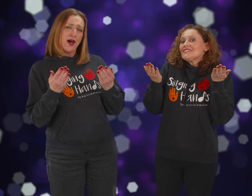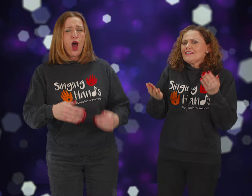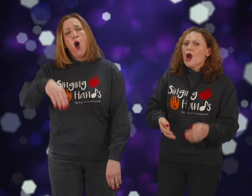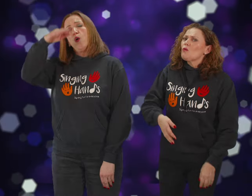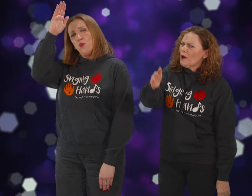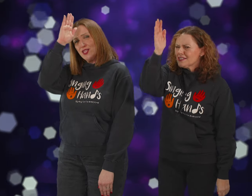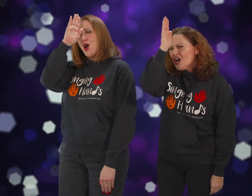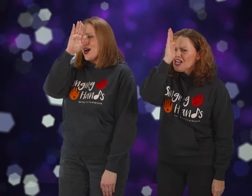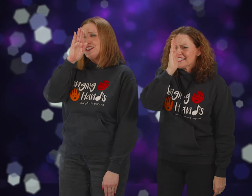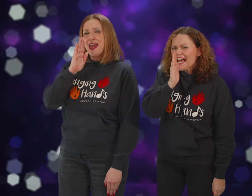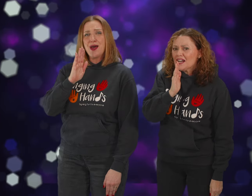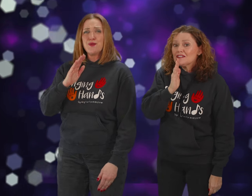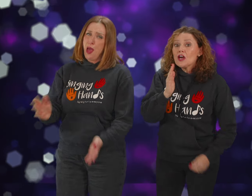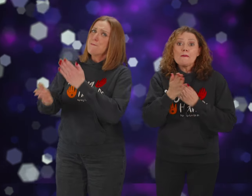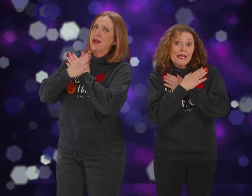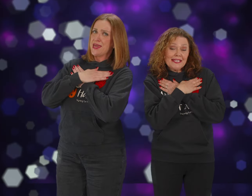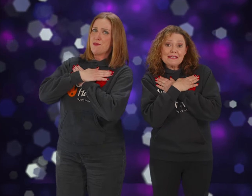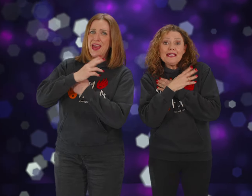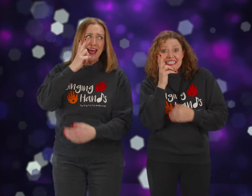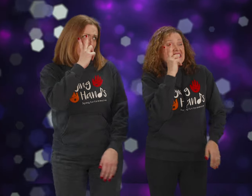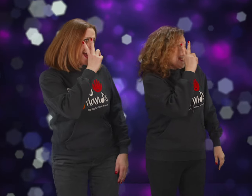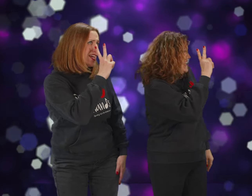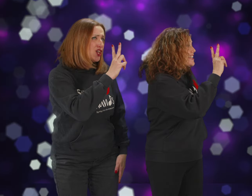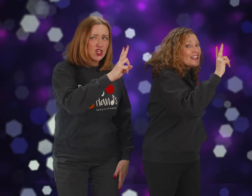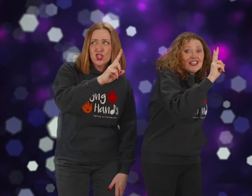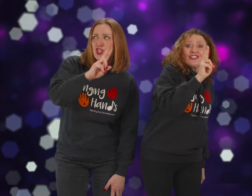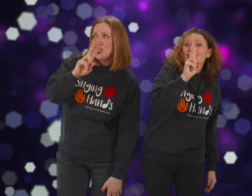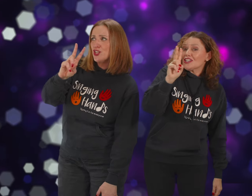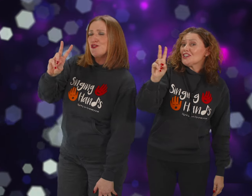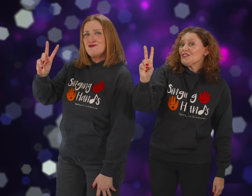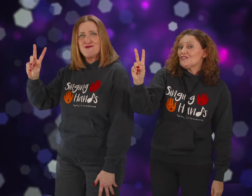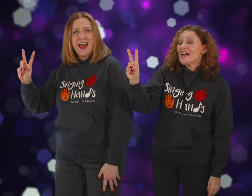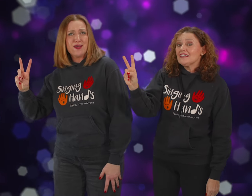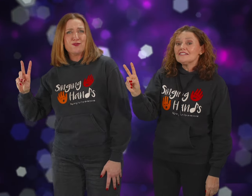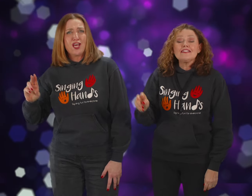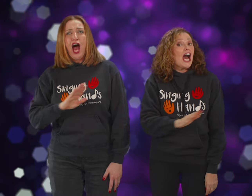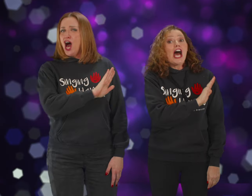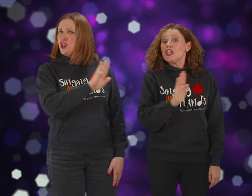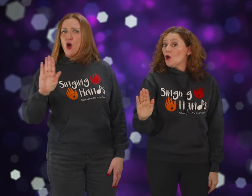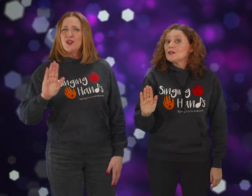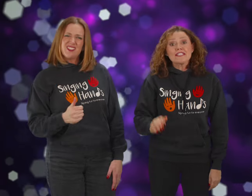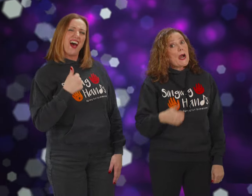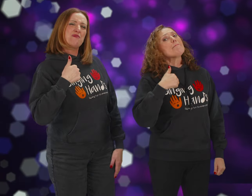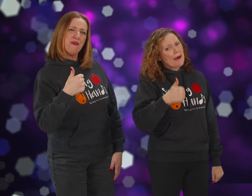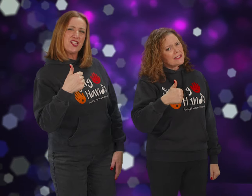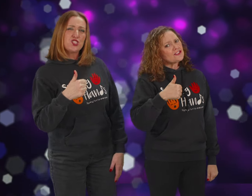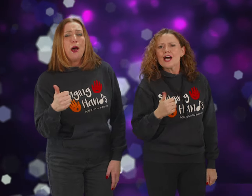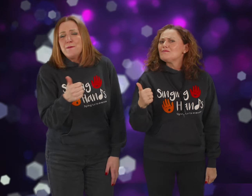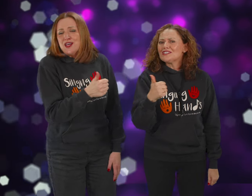when you're down Baby, take a good look around I know it's not much, but